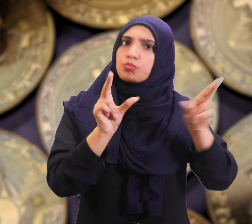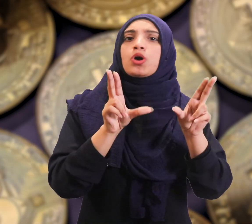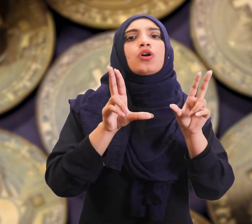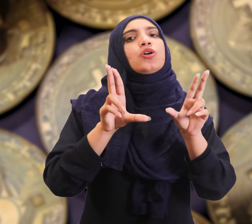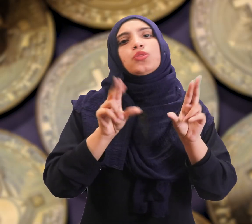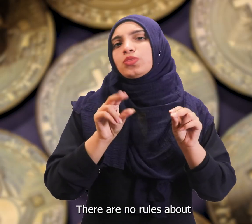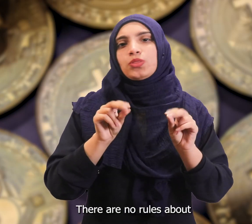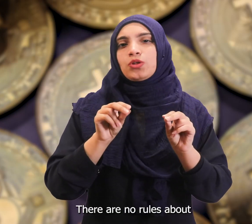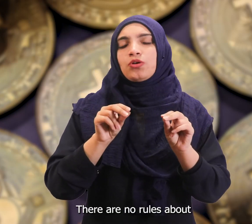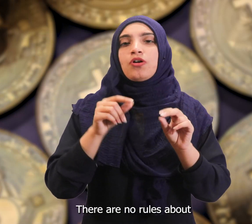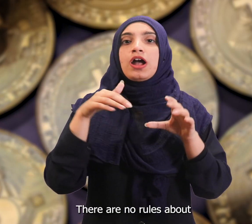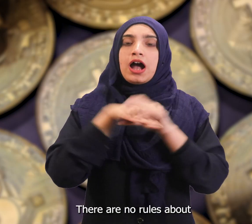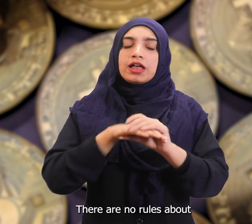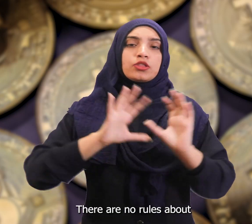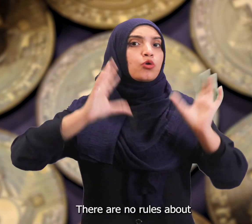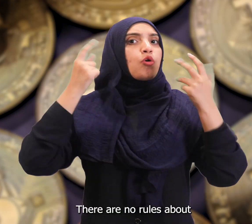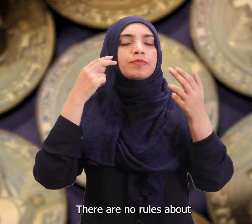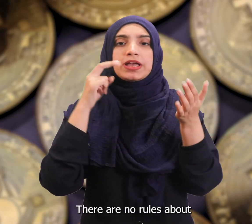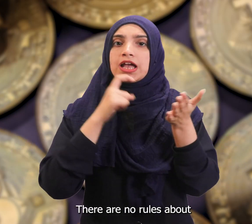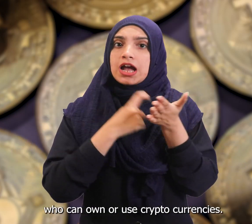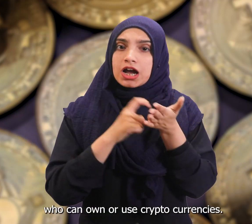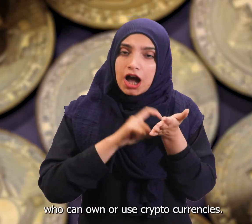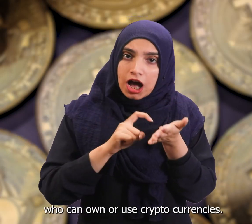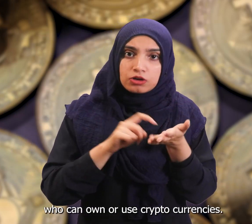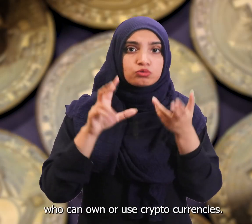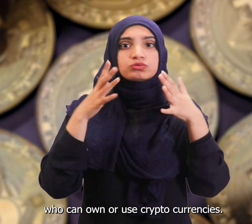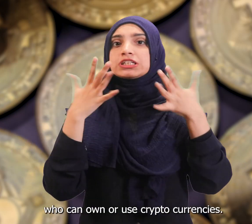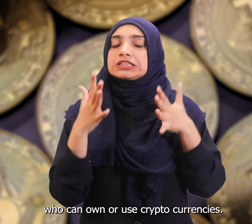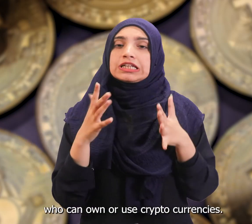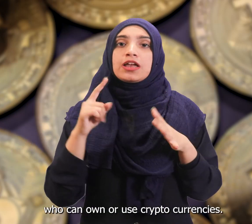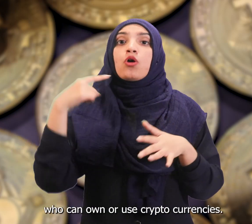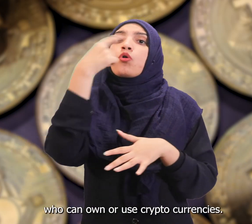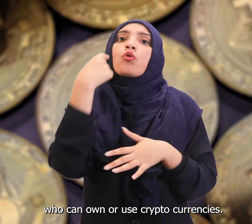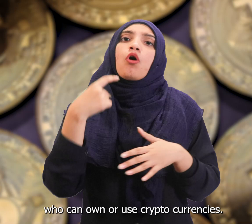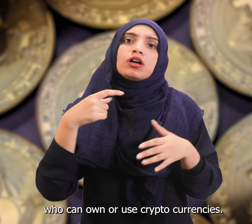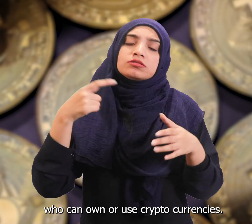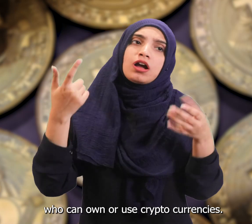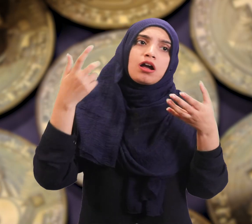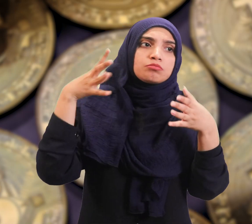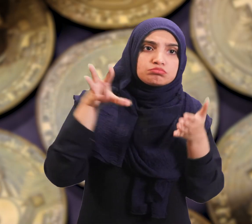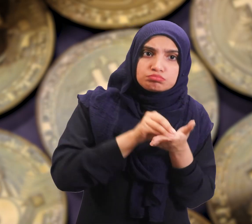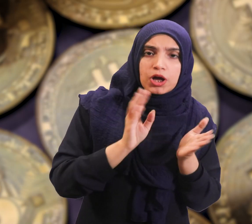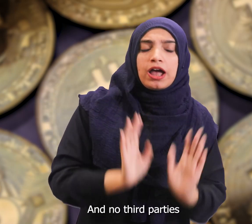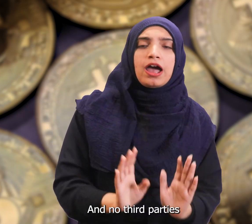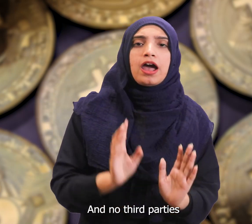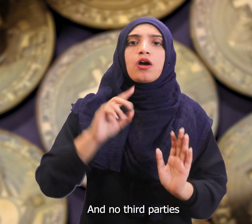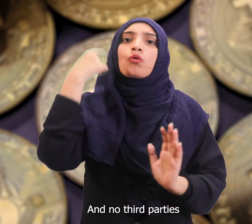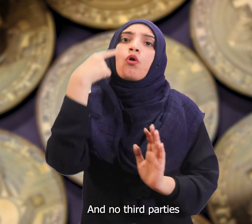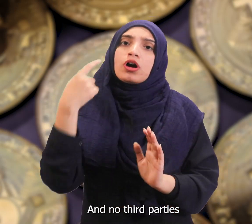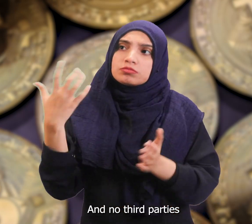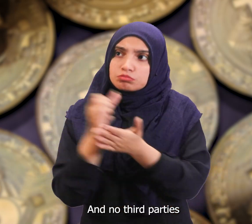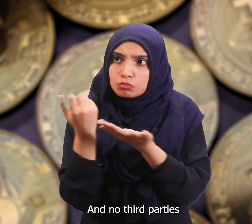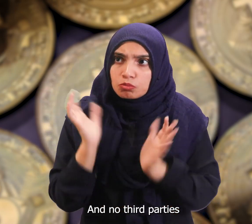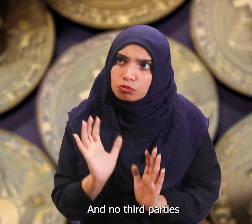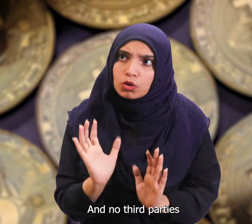There are no rules about who can own or use cryptocurrencies. And no third parties